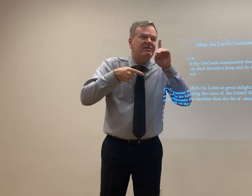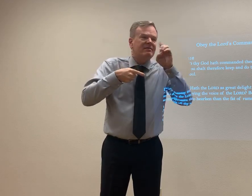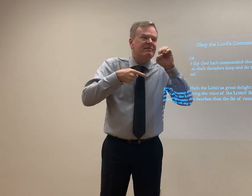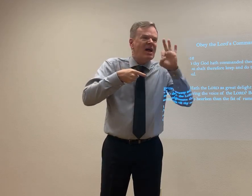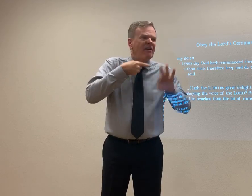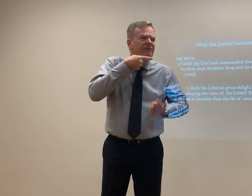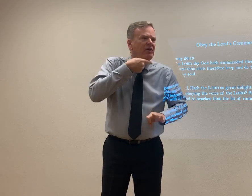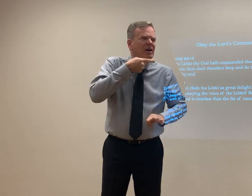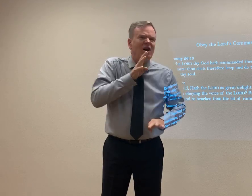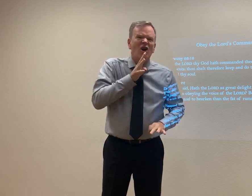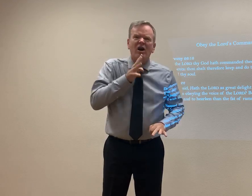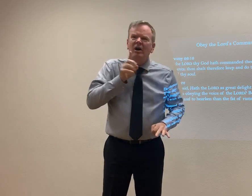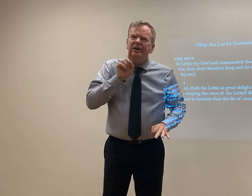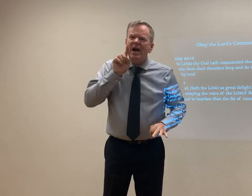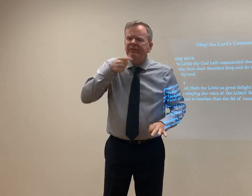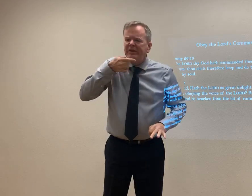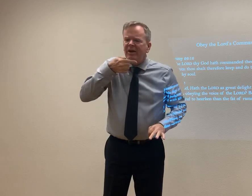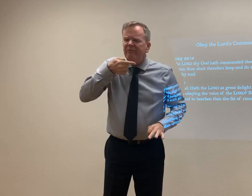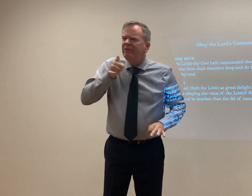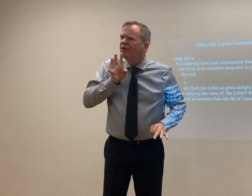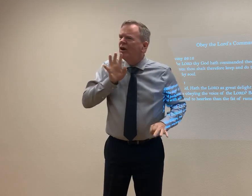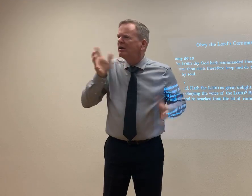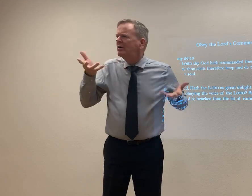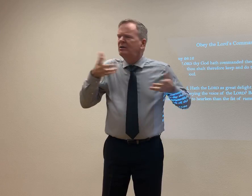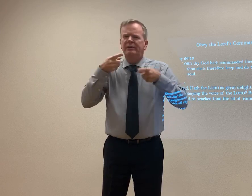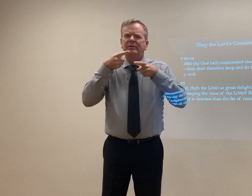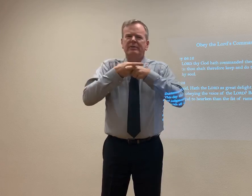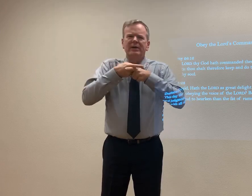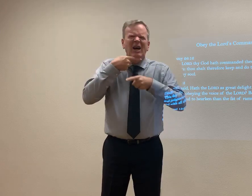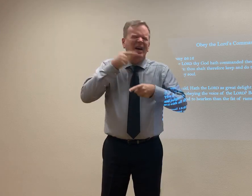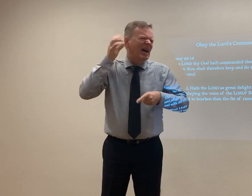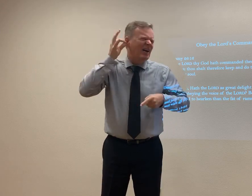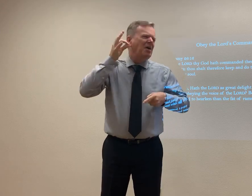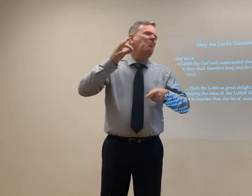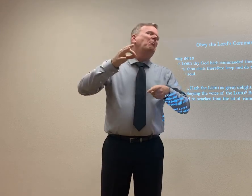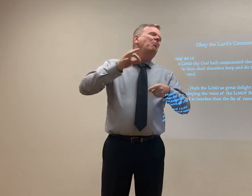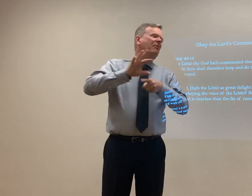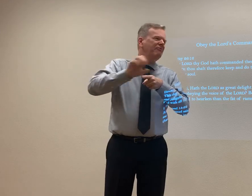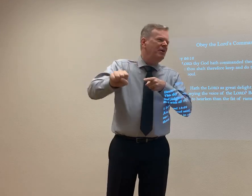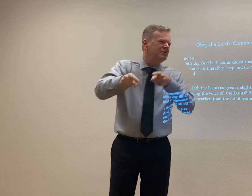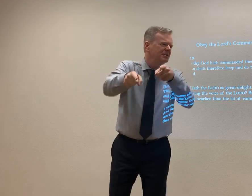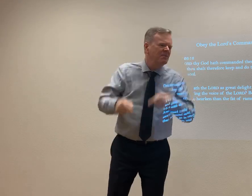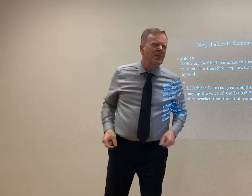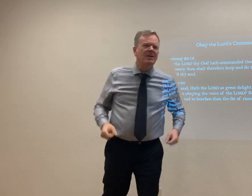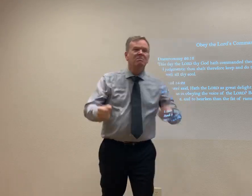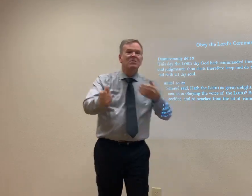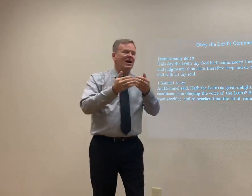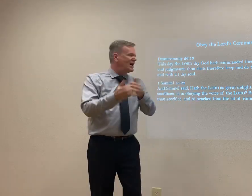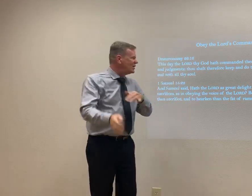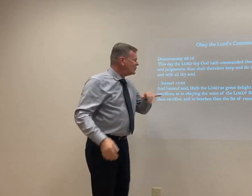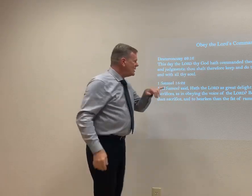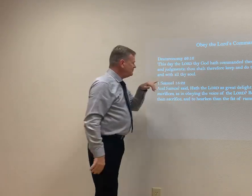because deaf people can speak as well. So it doesn't really make sense. So anyways.